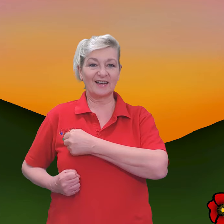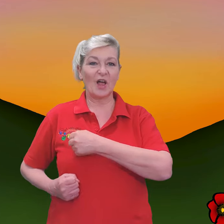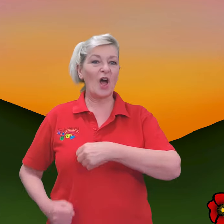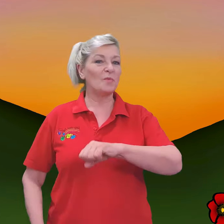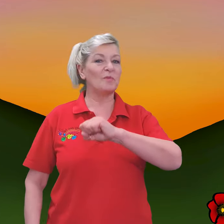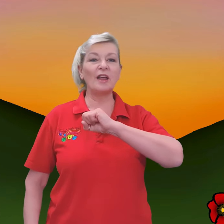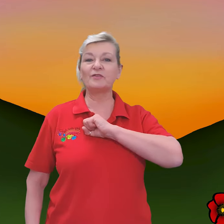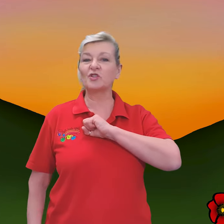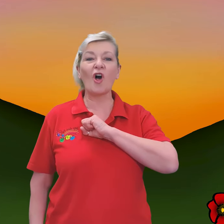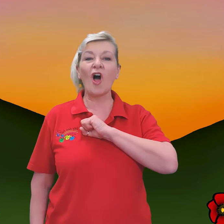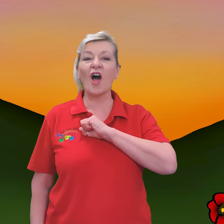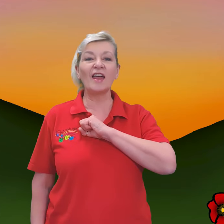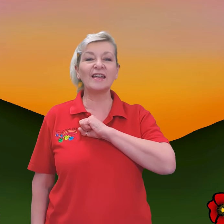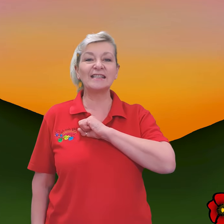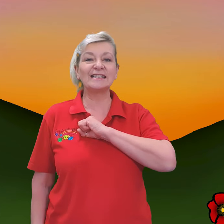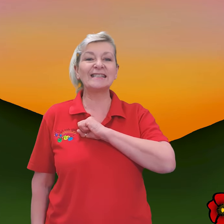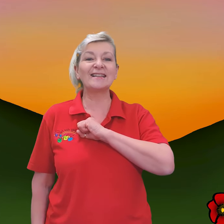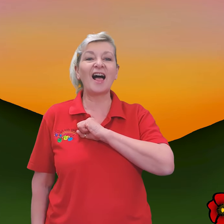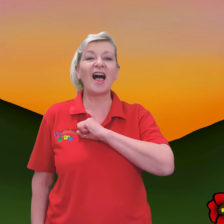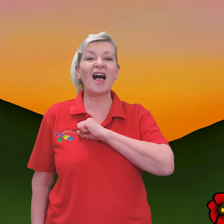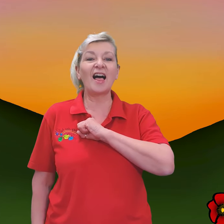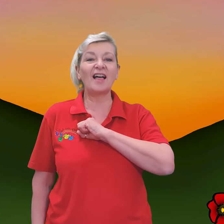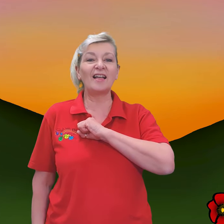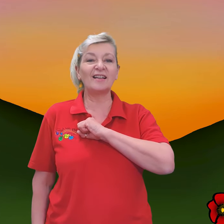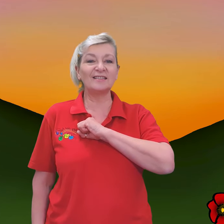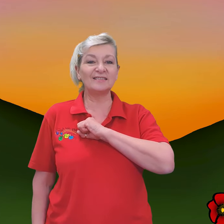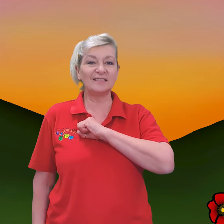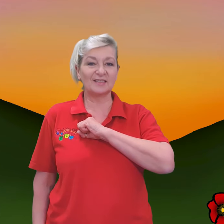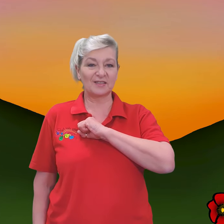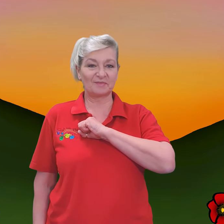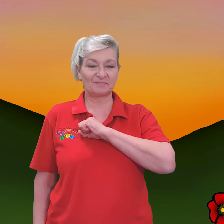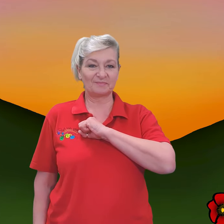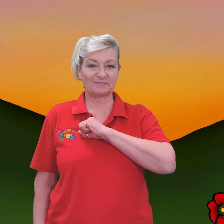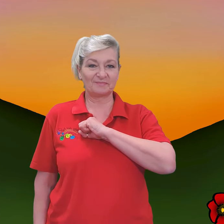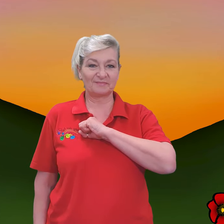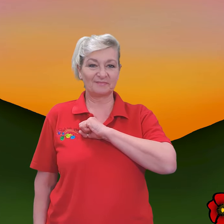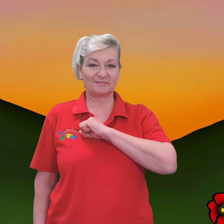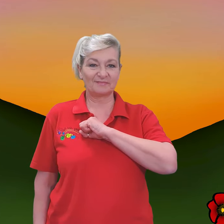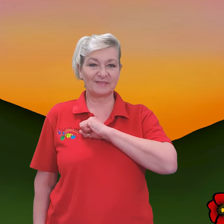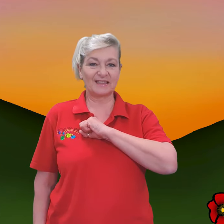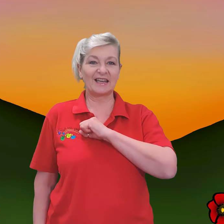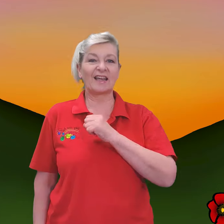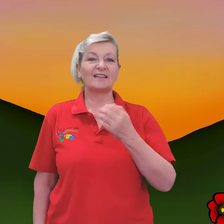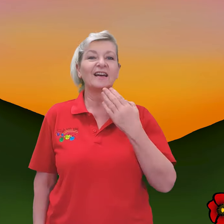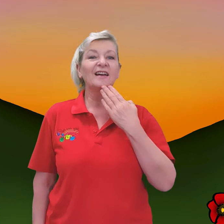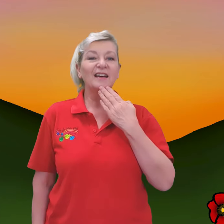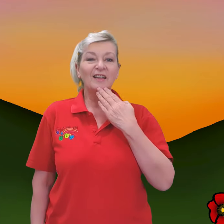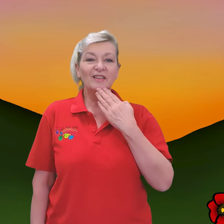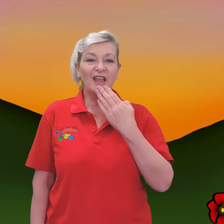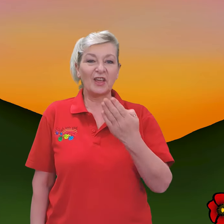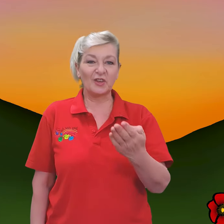brave daughters and sons, say thank you.